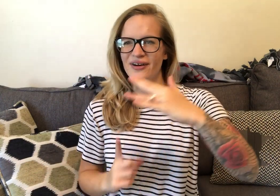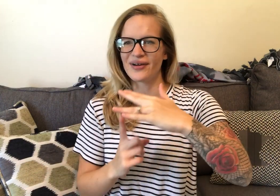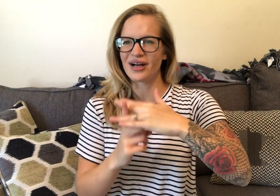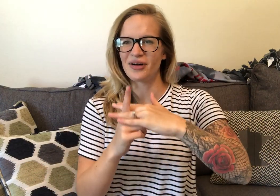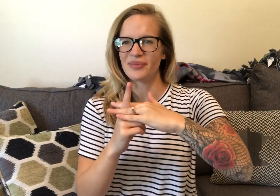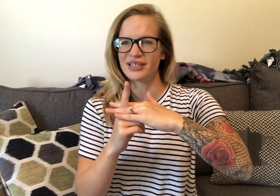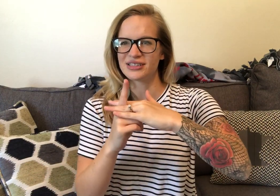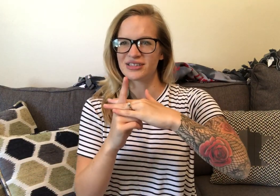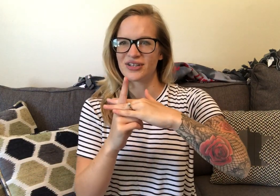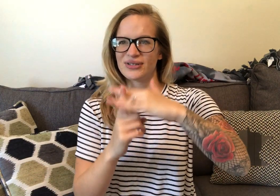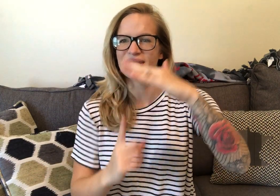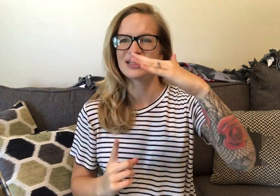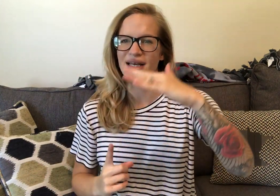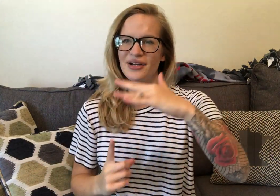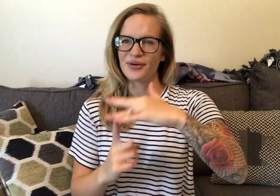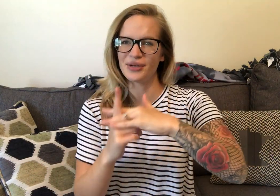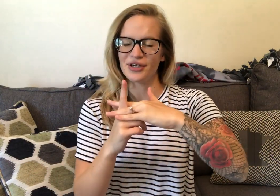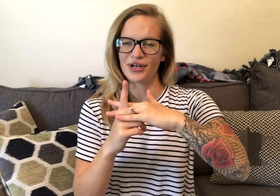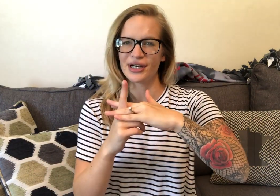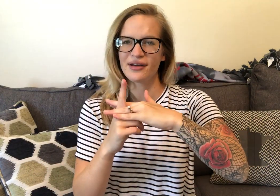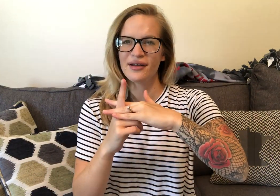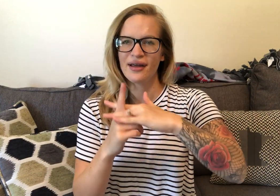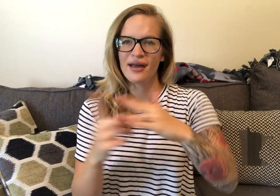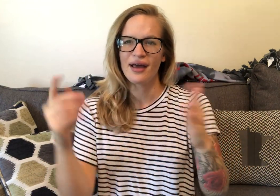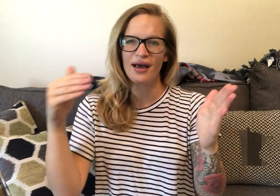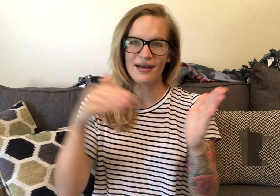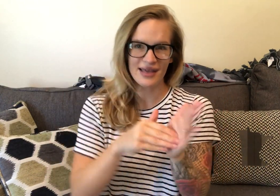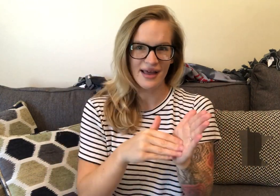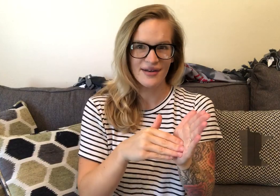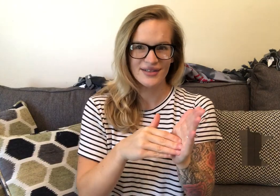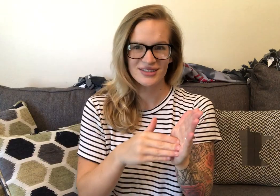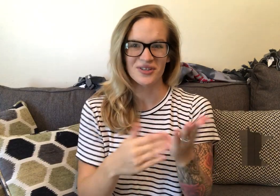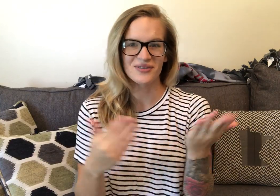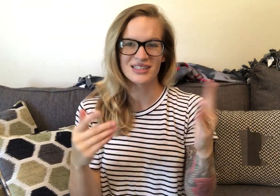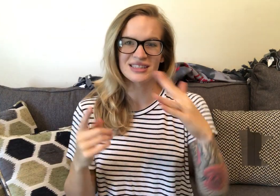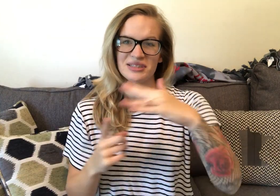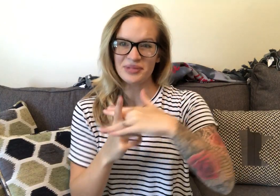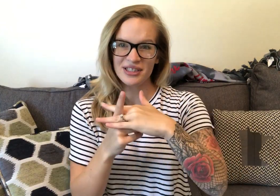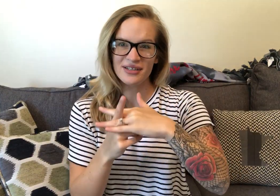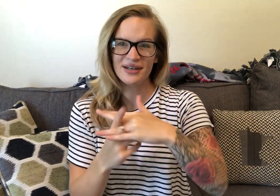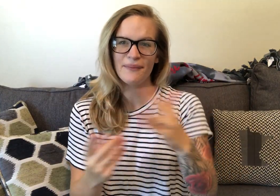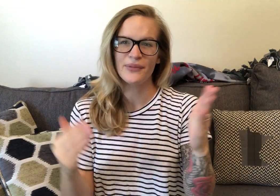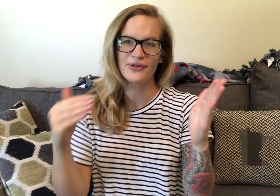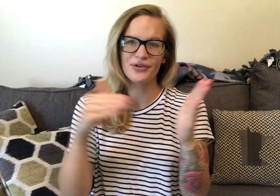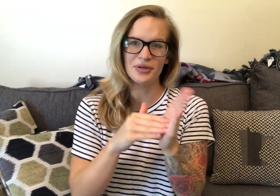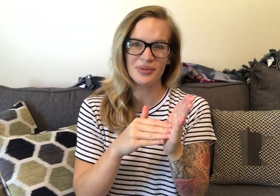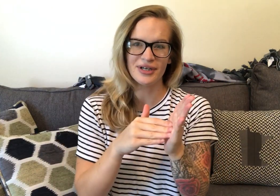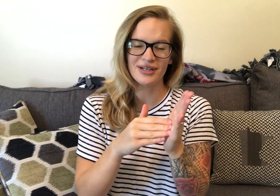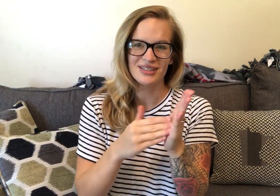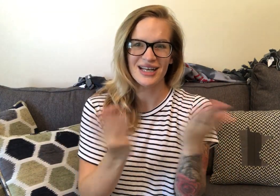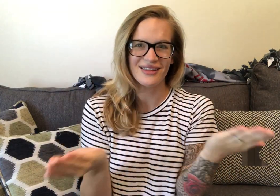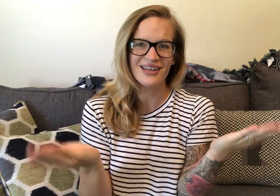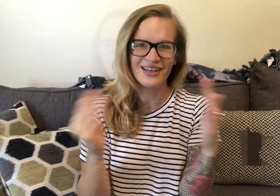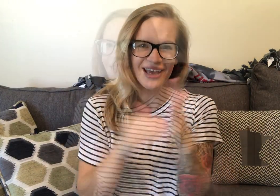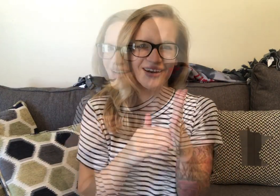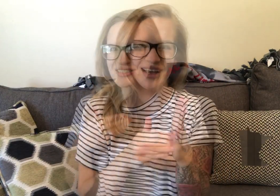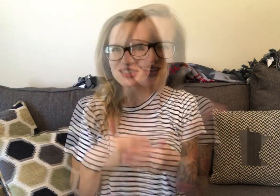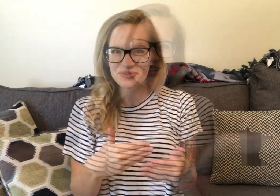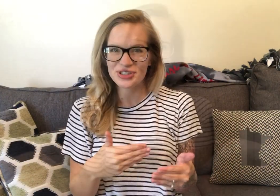going up it to show that you're appearing again. So this is appear, but reappear at the again. It's the pre